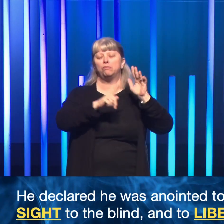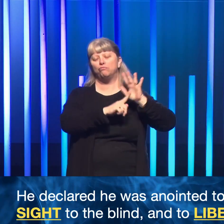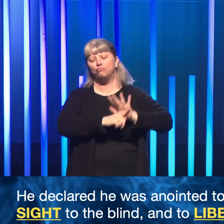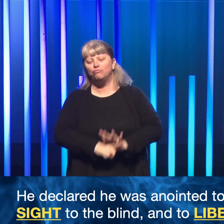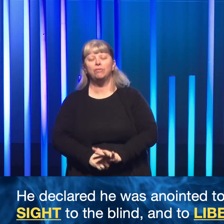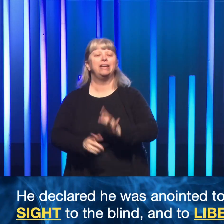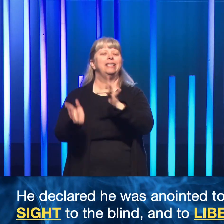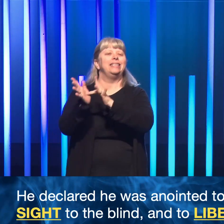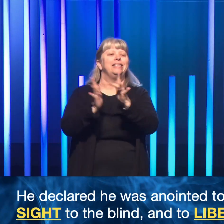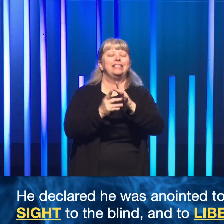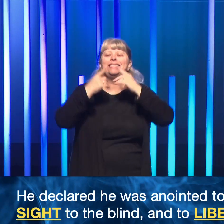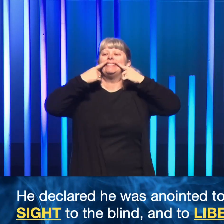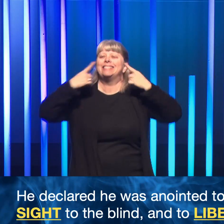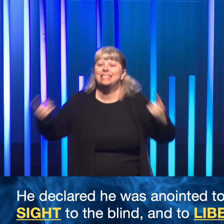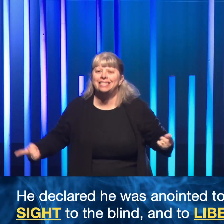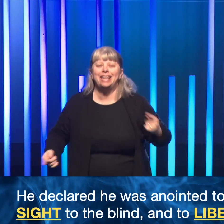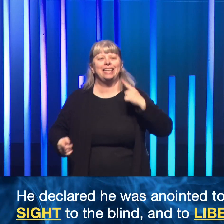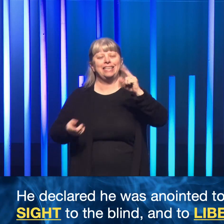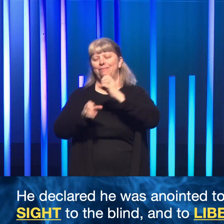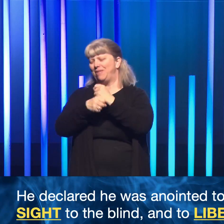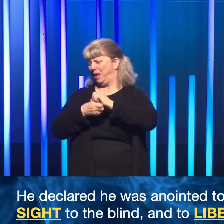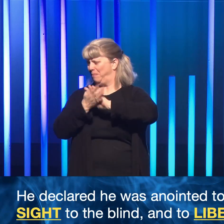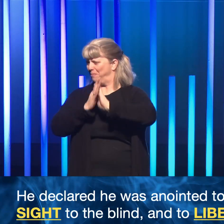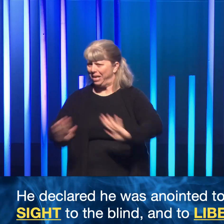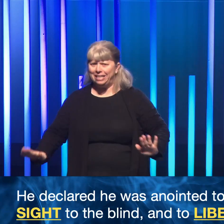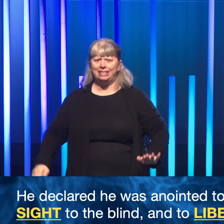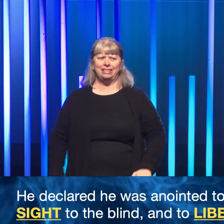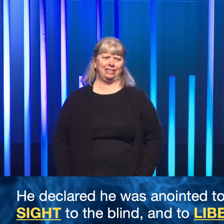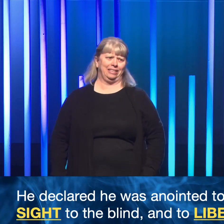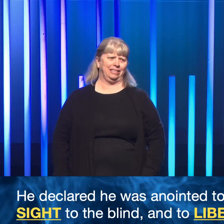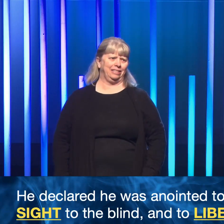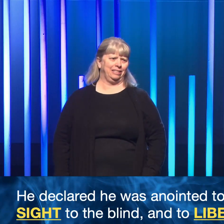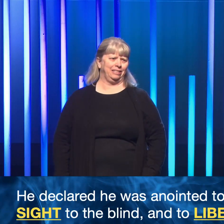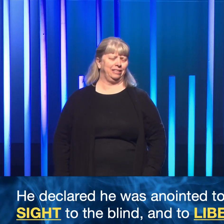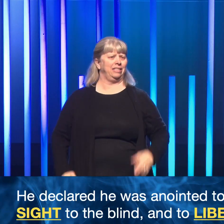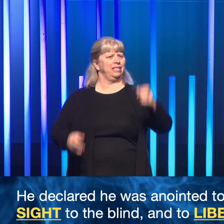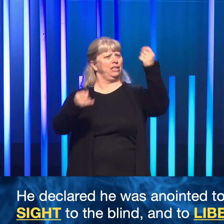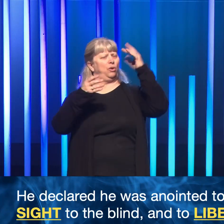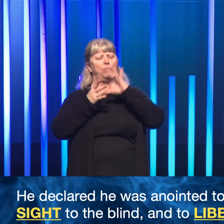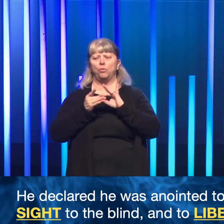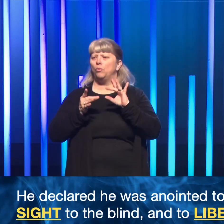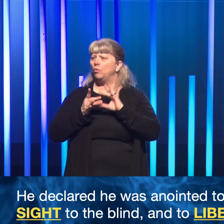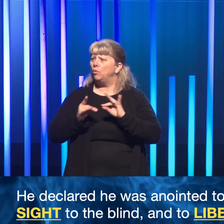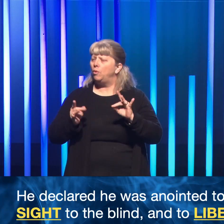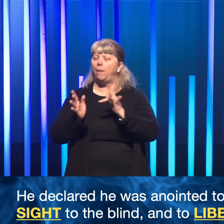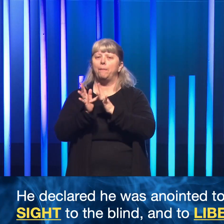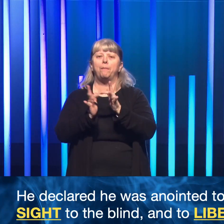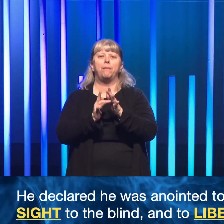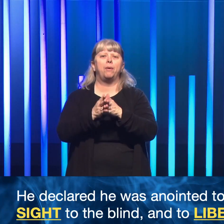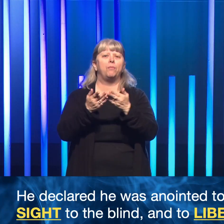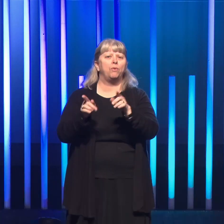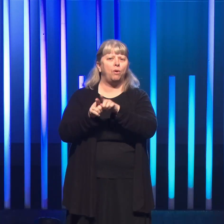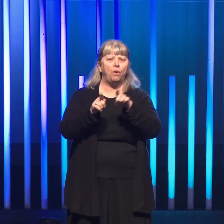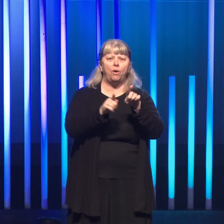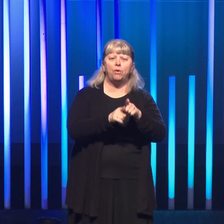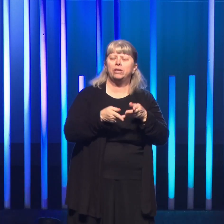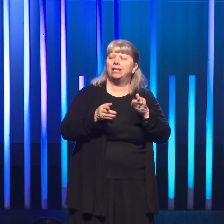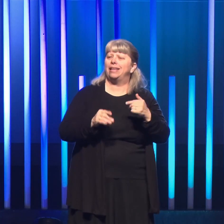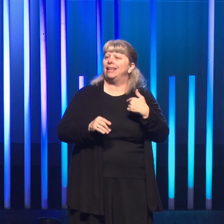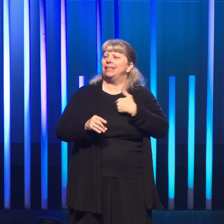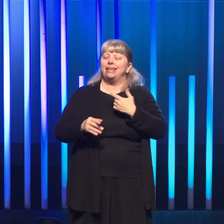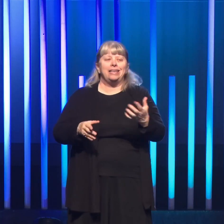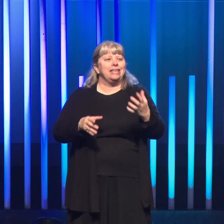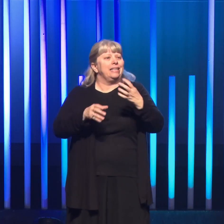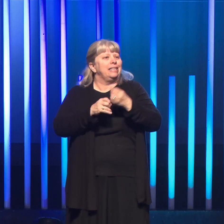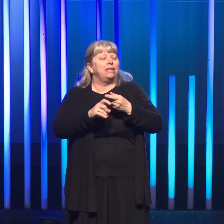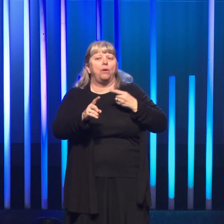Jesus declared he was a peacemaker. And in telling us this story, the Bible is also allowing us to access